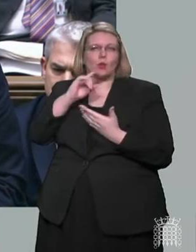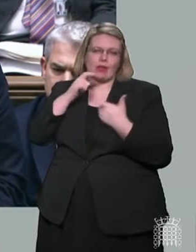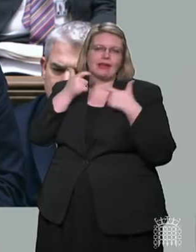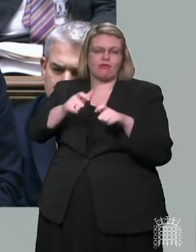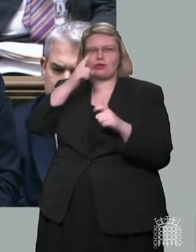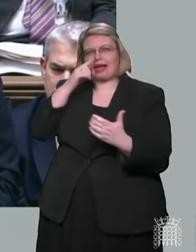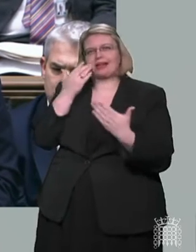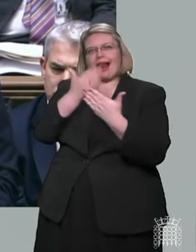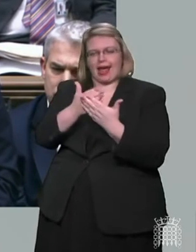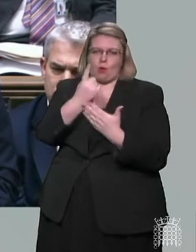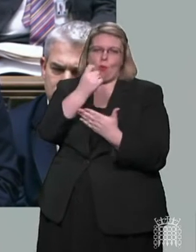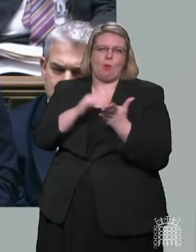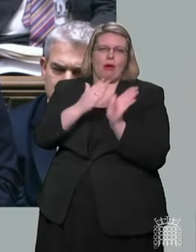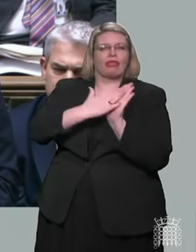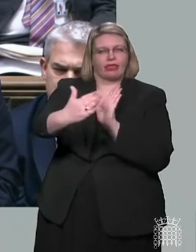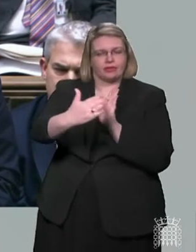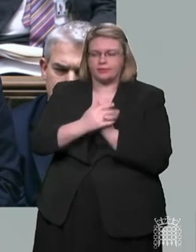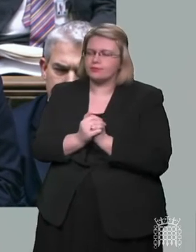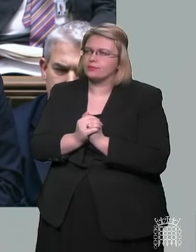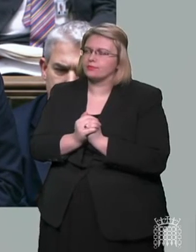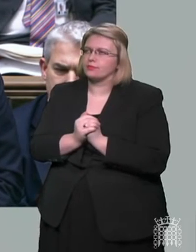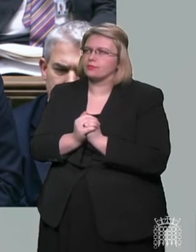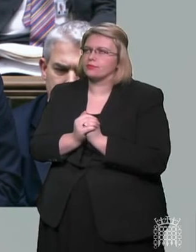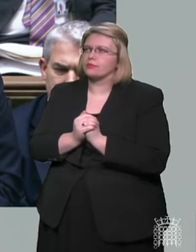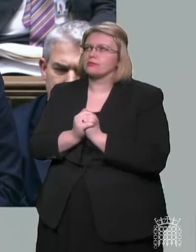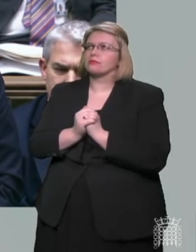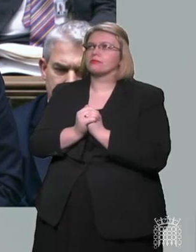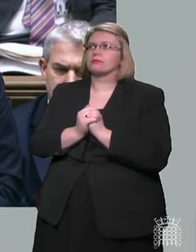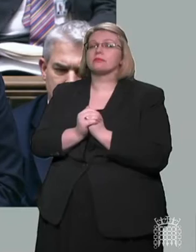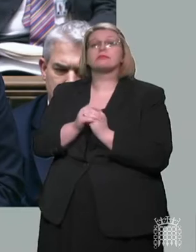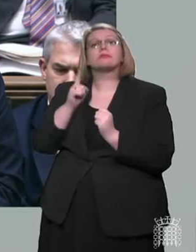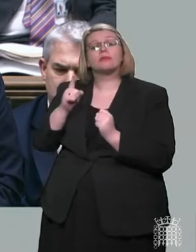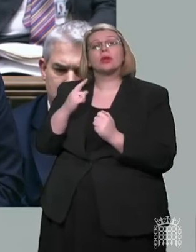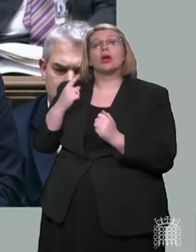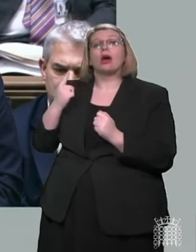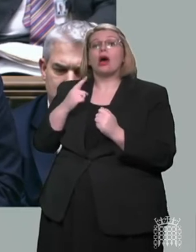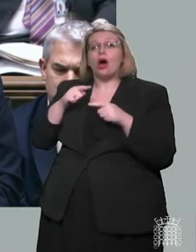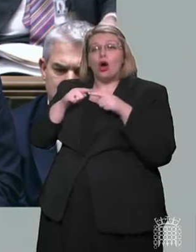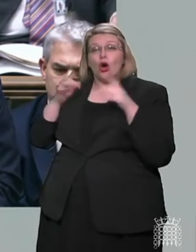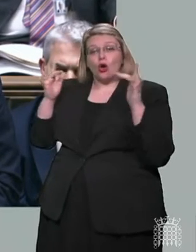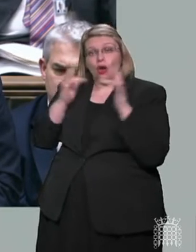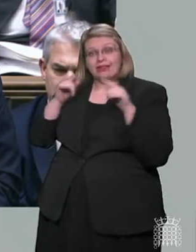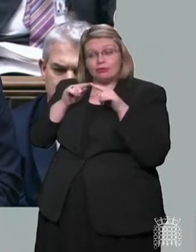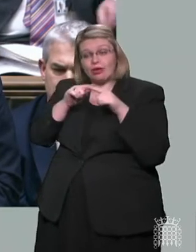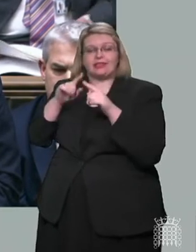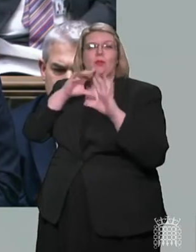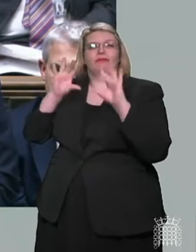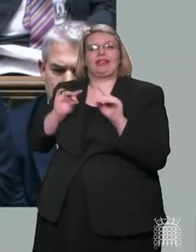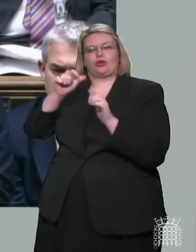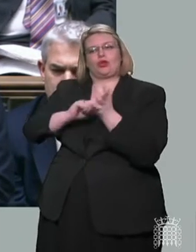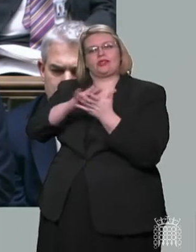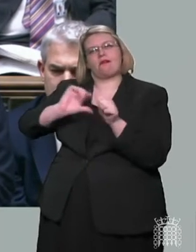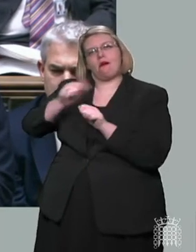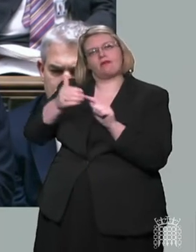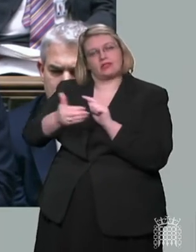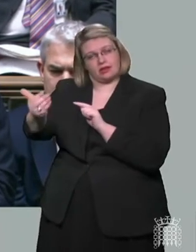be claimed for a further month. We will end routine contact tracing. And no longer ask fully